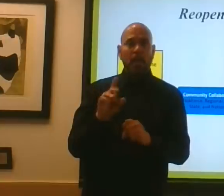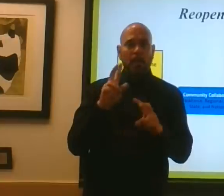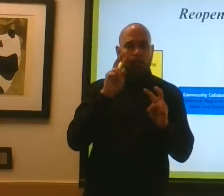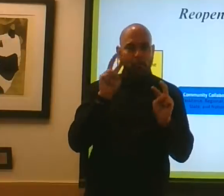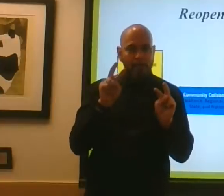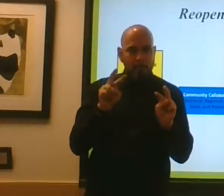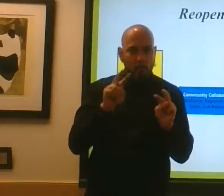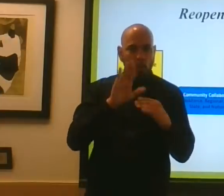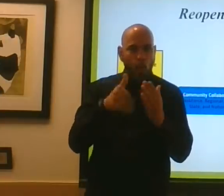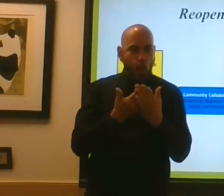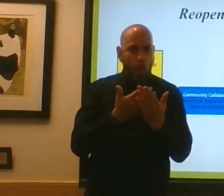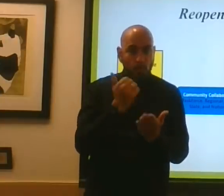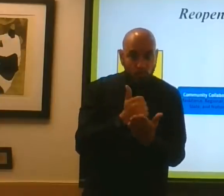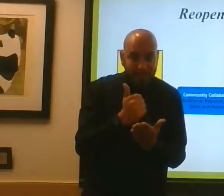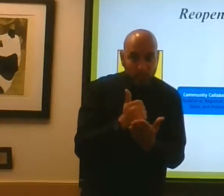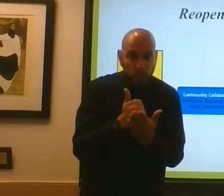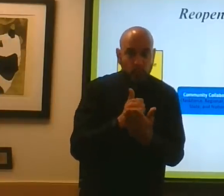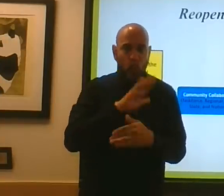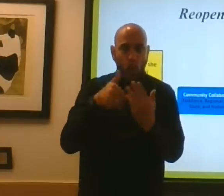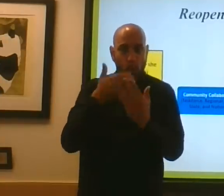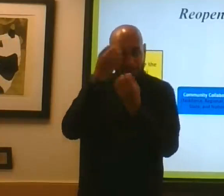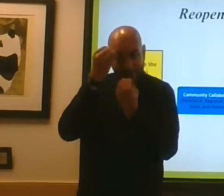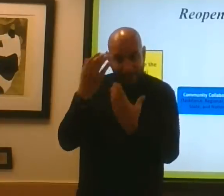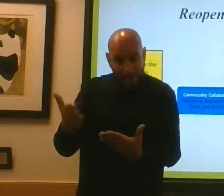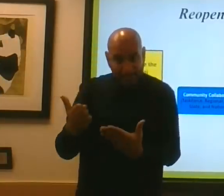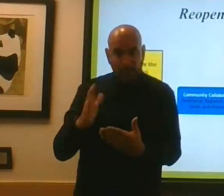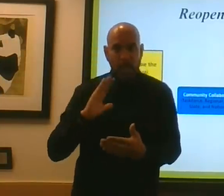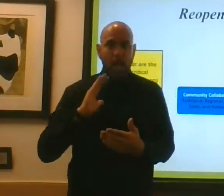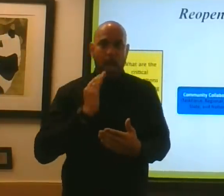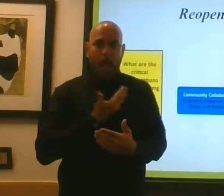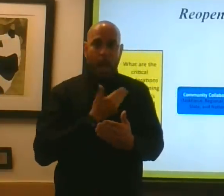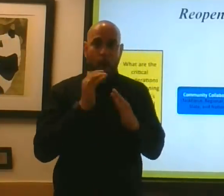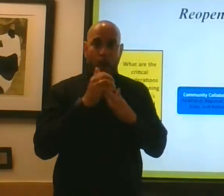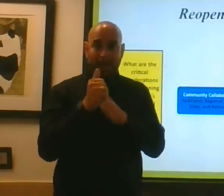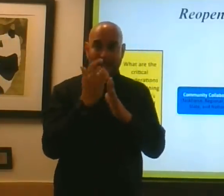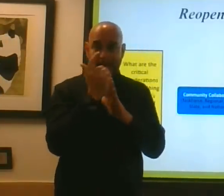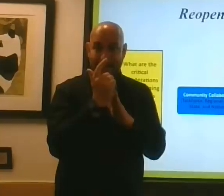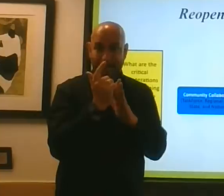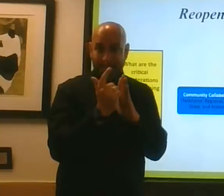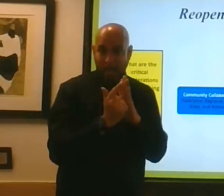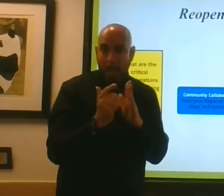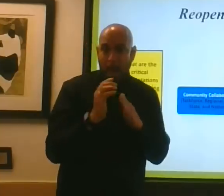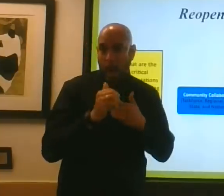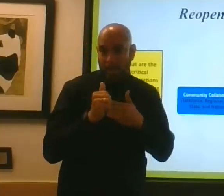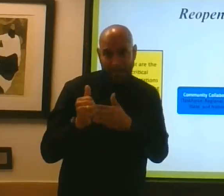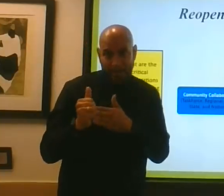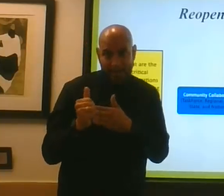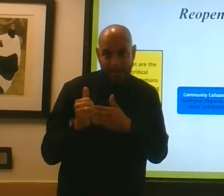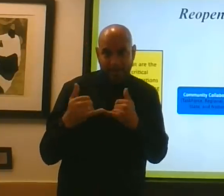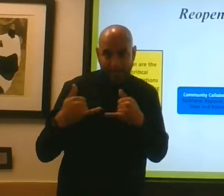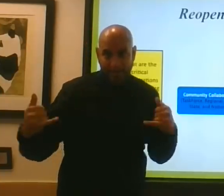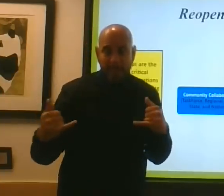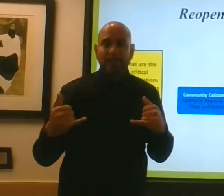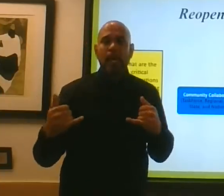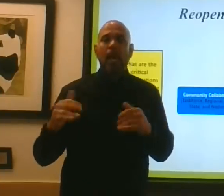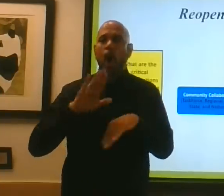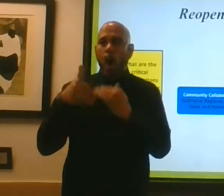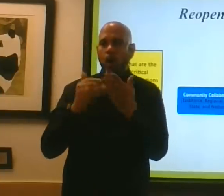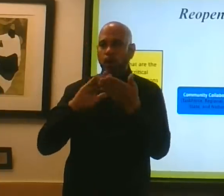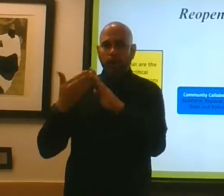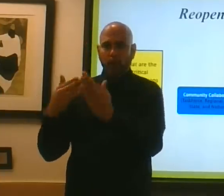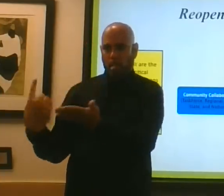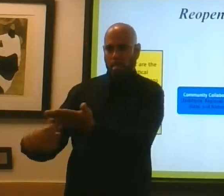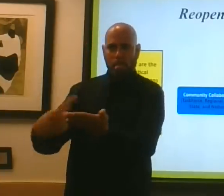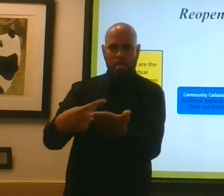resources, we're looking at the data, we're looking at our guidelines, and we're looking at our community collaboration, all the input